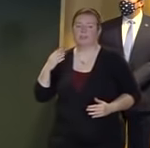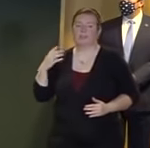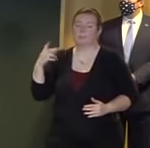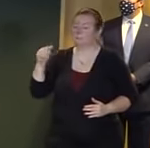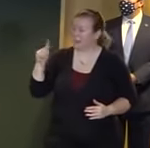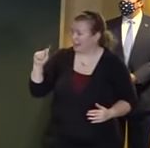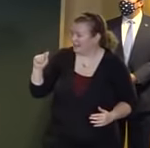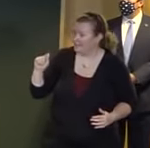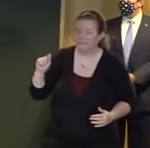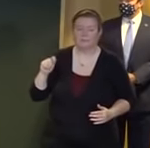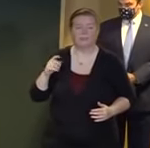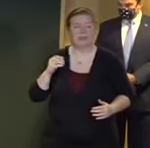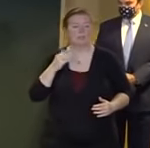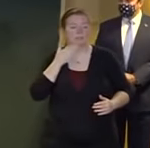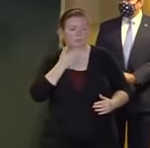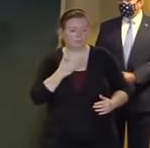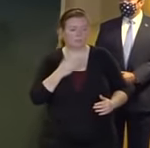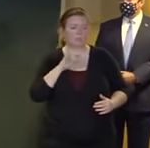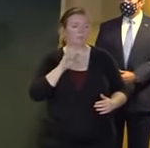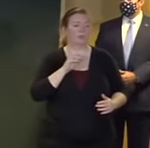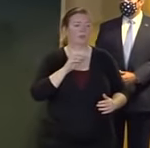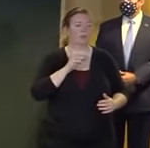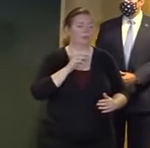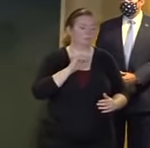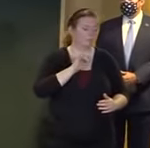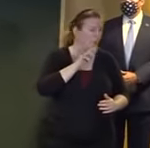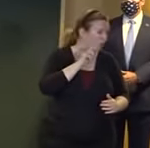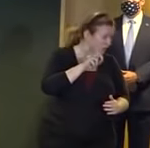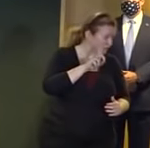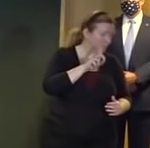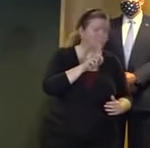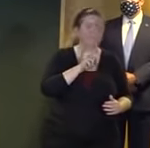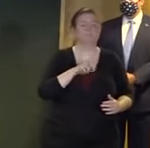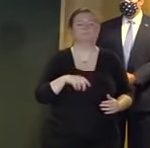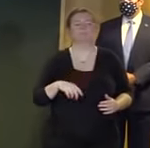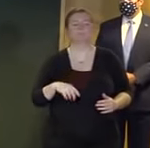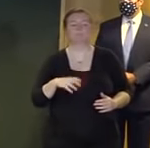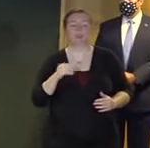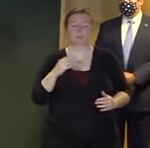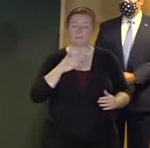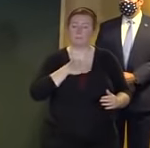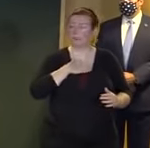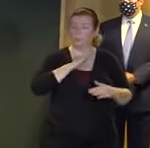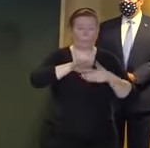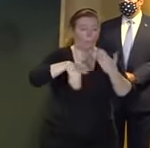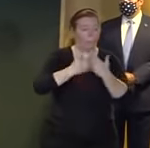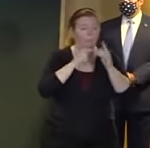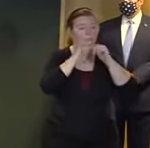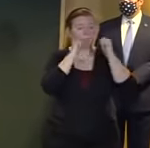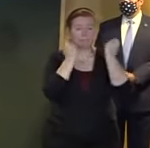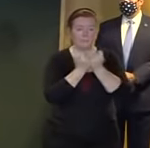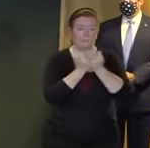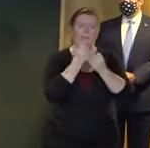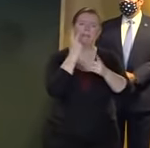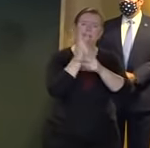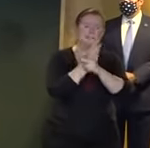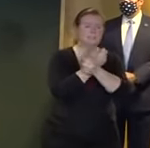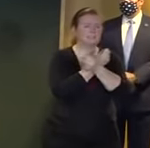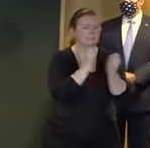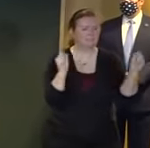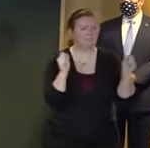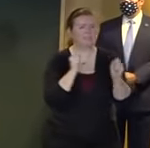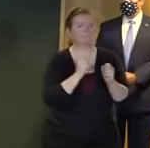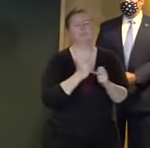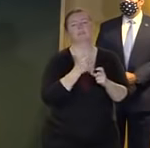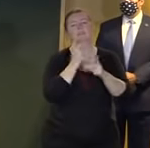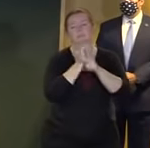joe fiordaliso director jared maples to our entire teams stay safe everybody stay dry heed the warnings